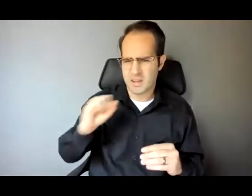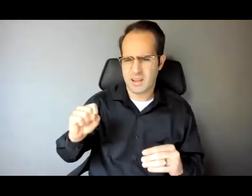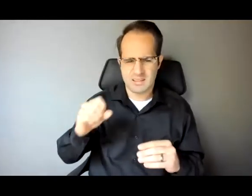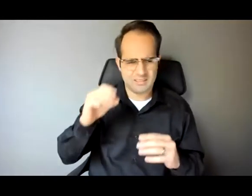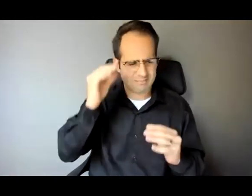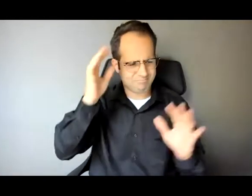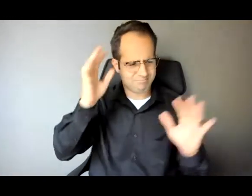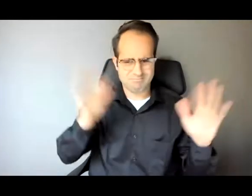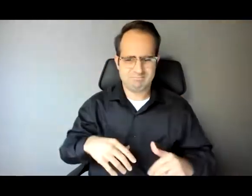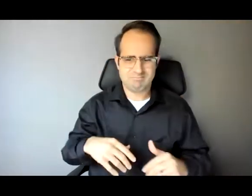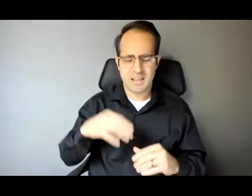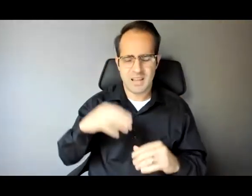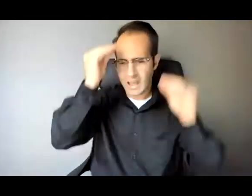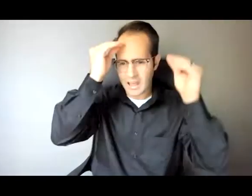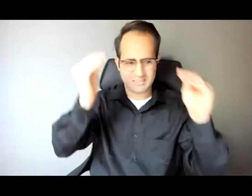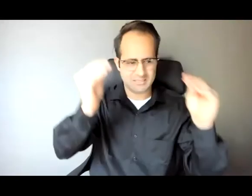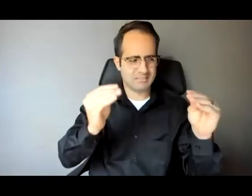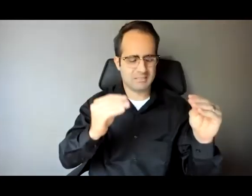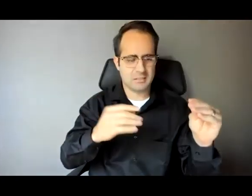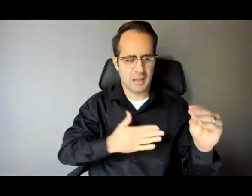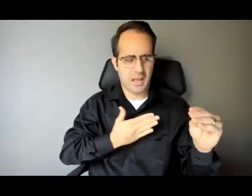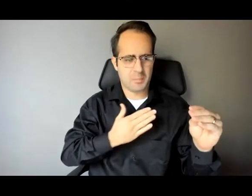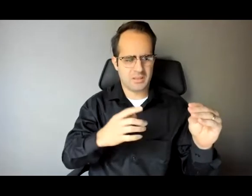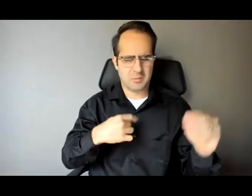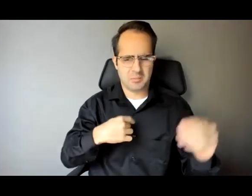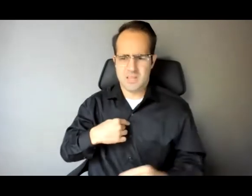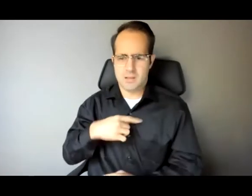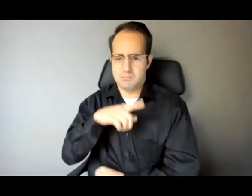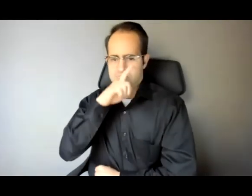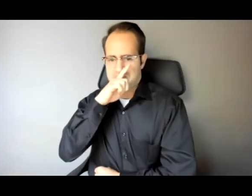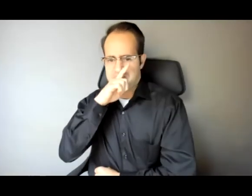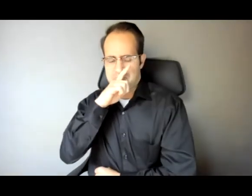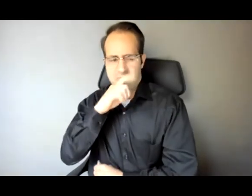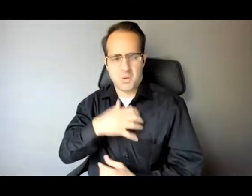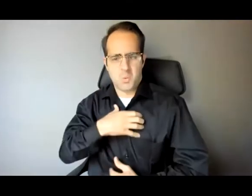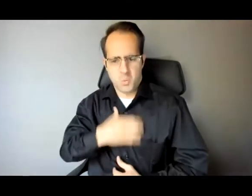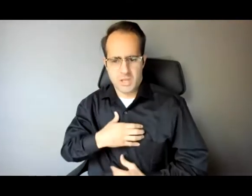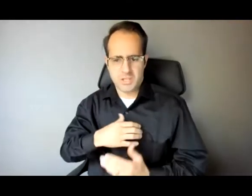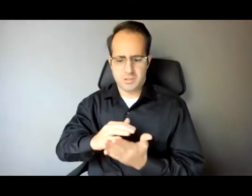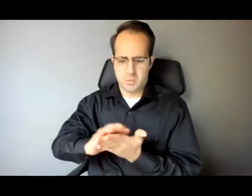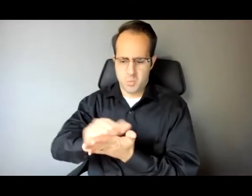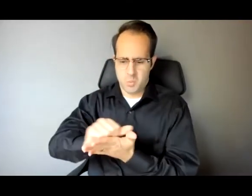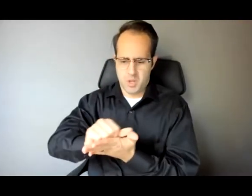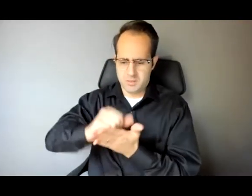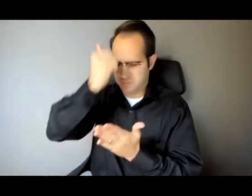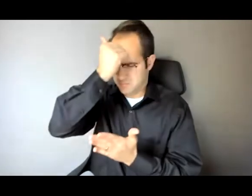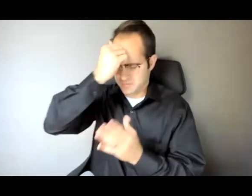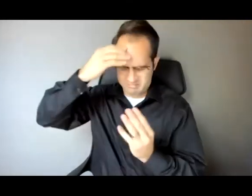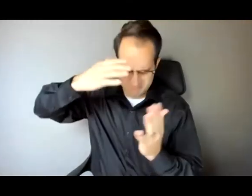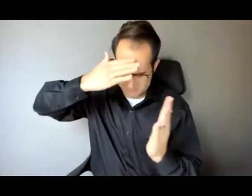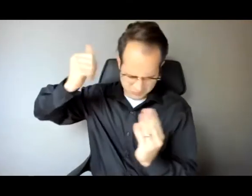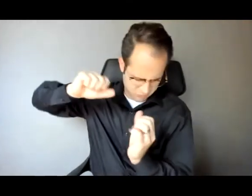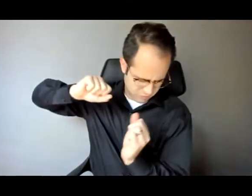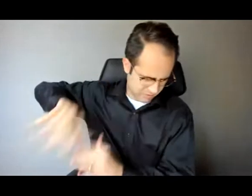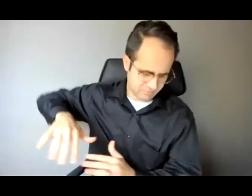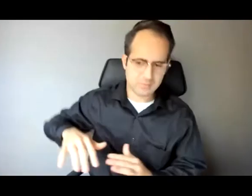a word. I couldn't wait to scrub my face and hands and forget that experience ever happened. But it would end up being one of the most airy